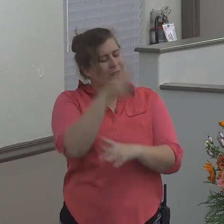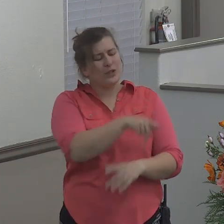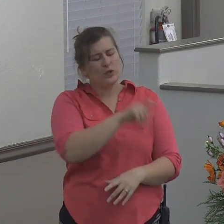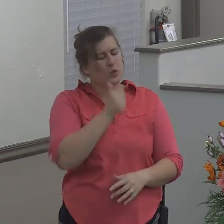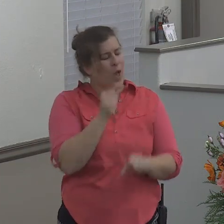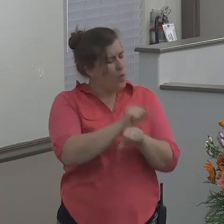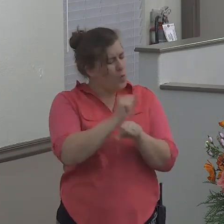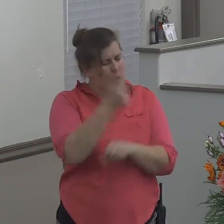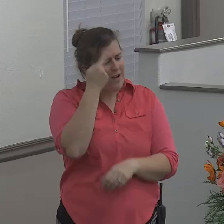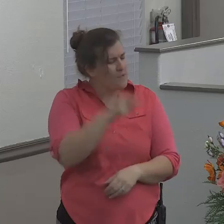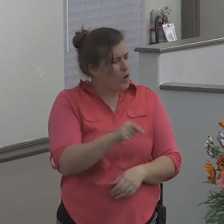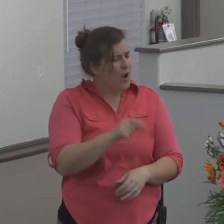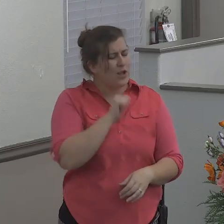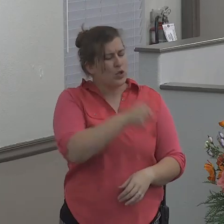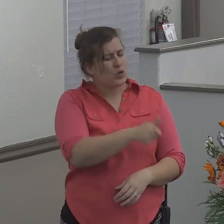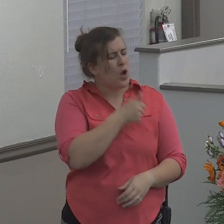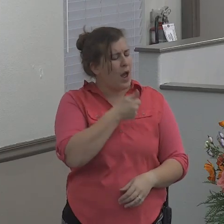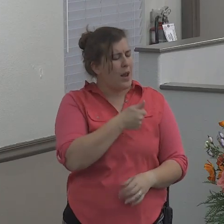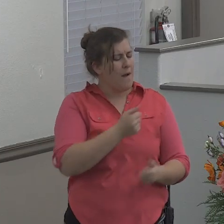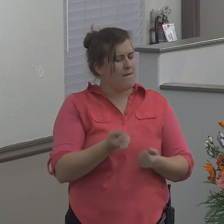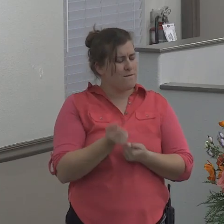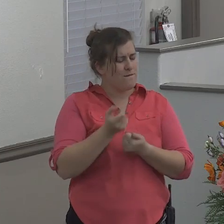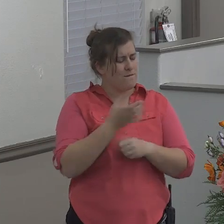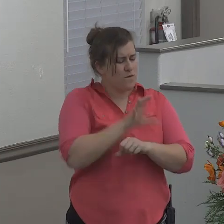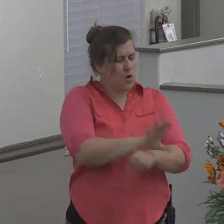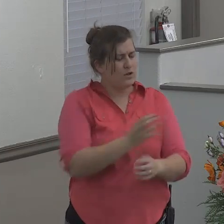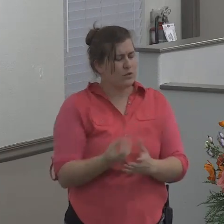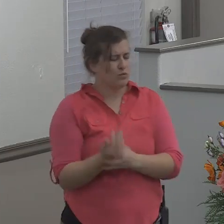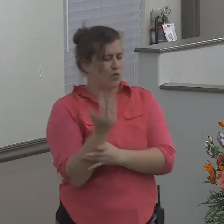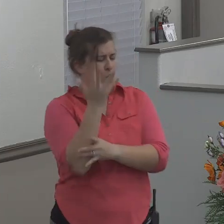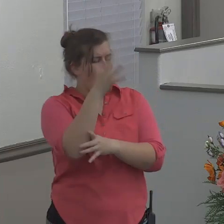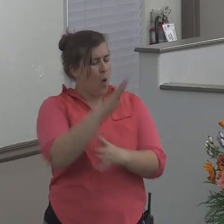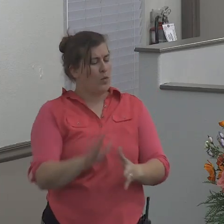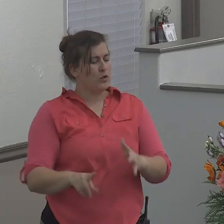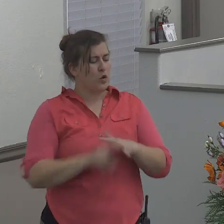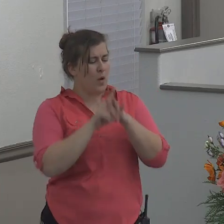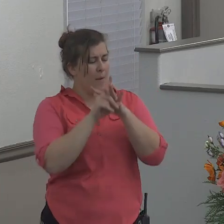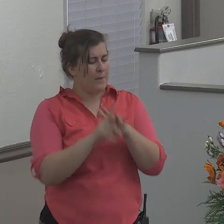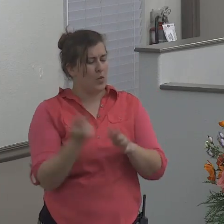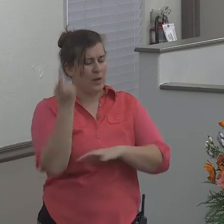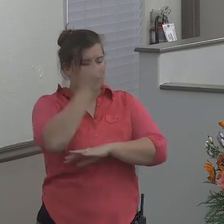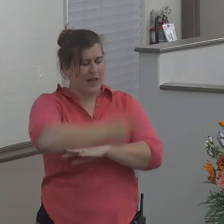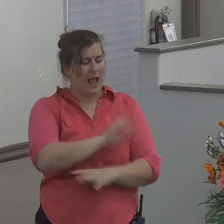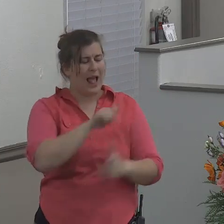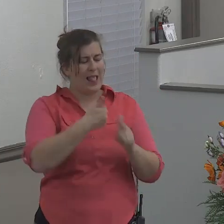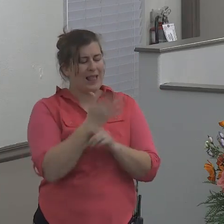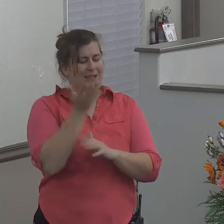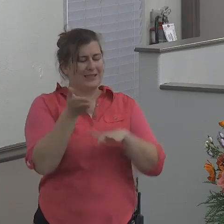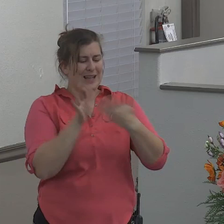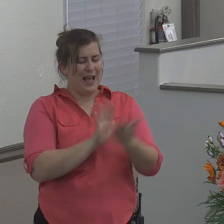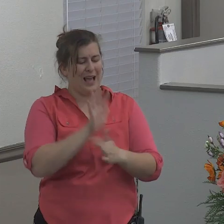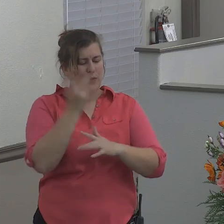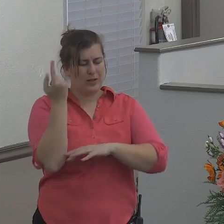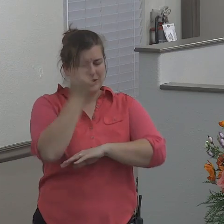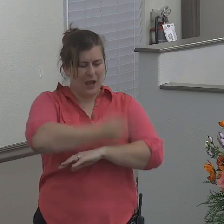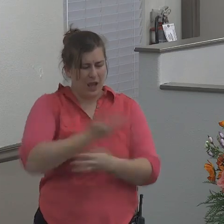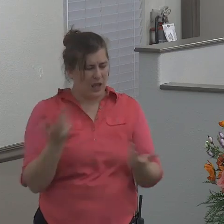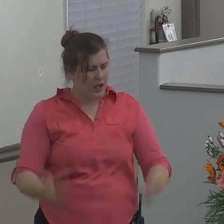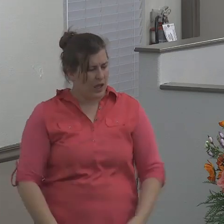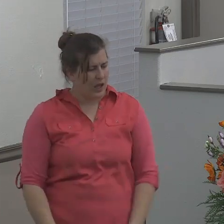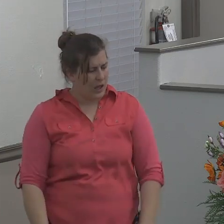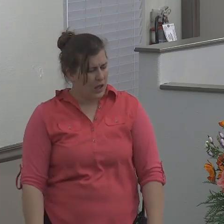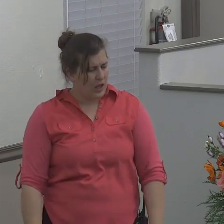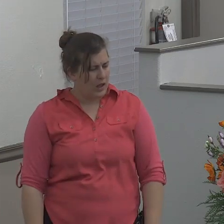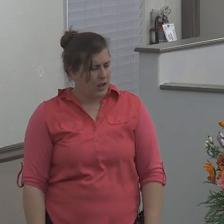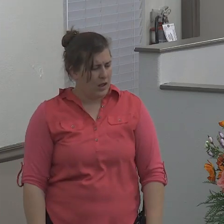labored neither made us grow which came up in a night and perished in a night and